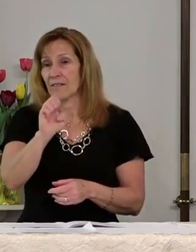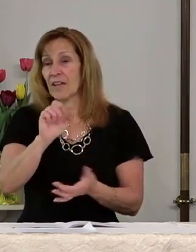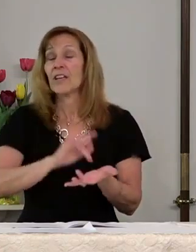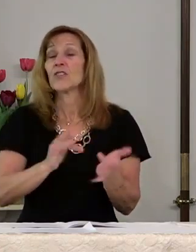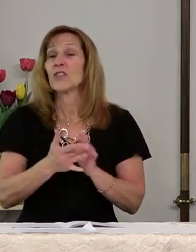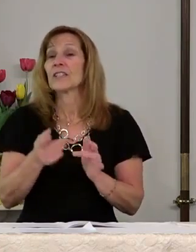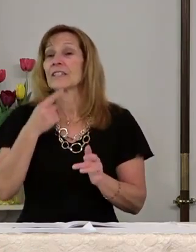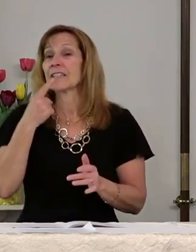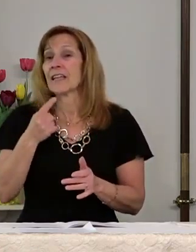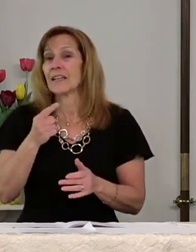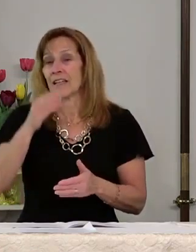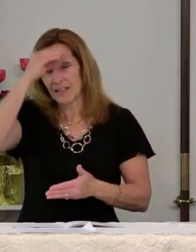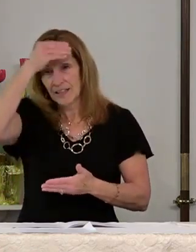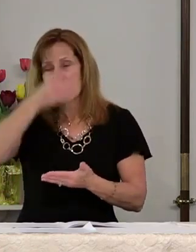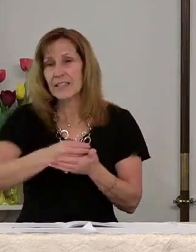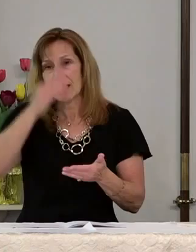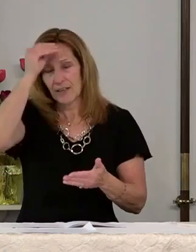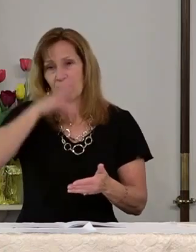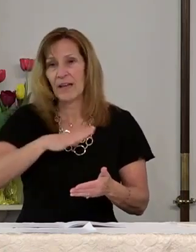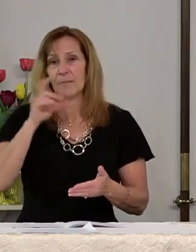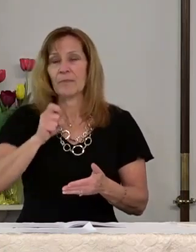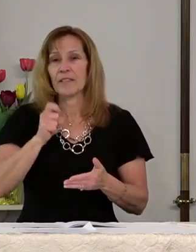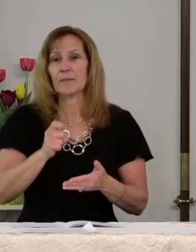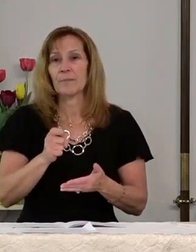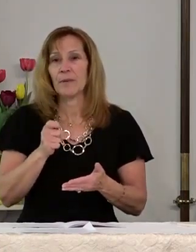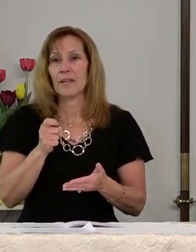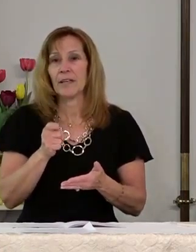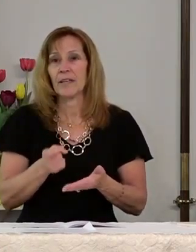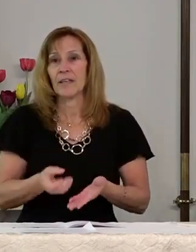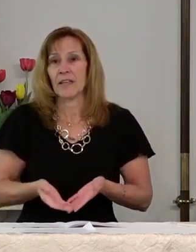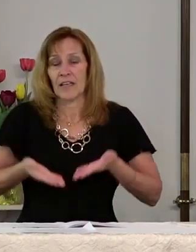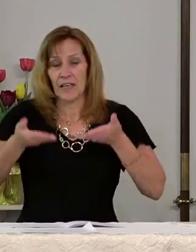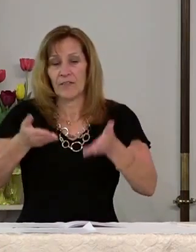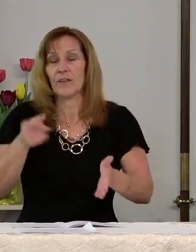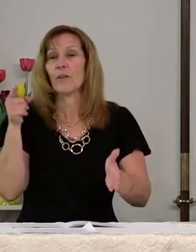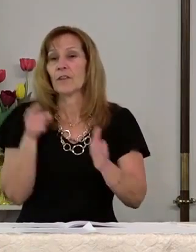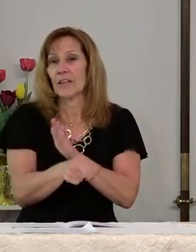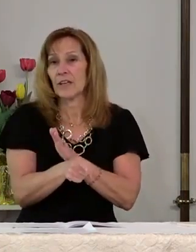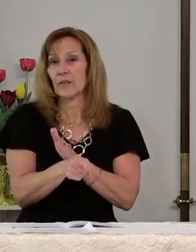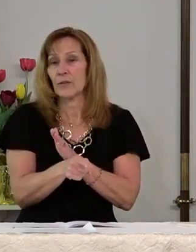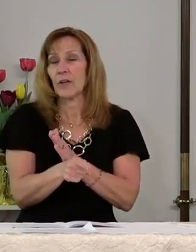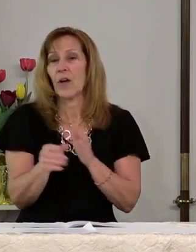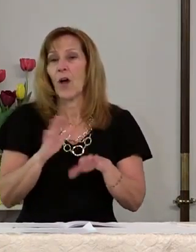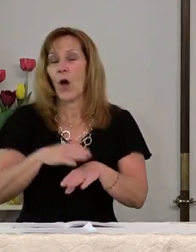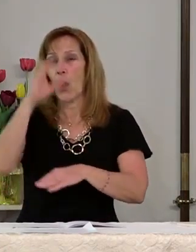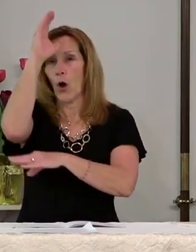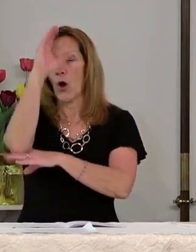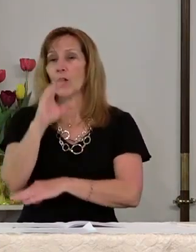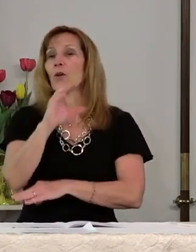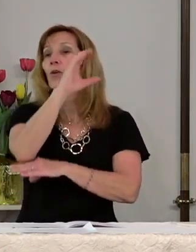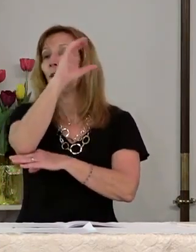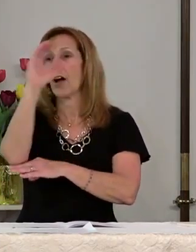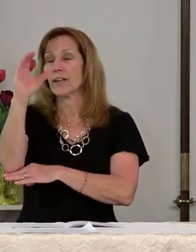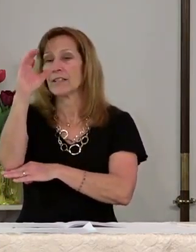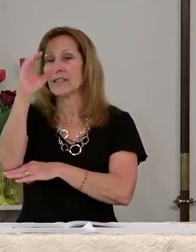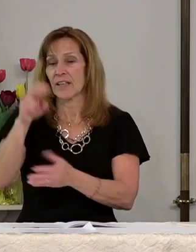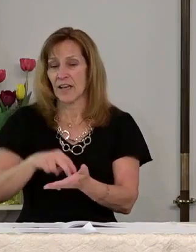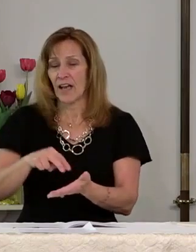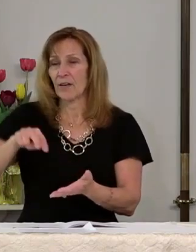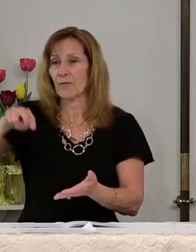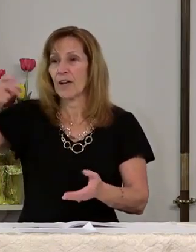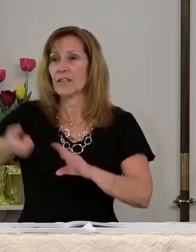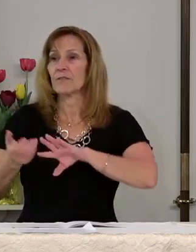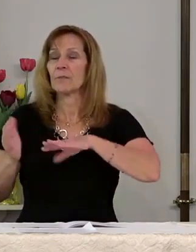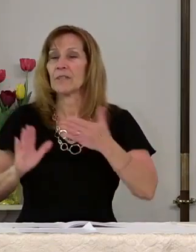Jesus said that the Son of Man must be given to evil men, be killed on a cross, and rise